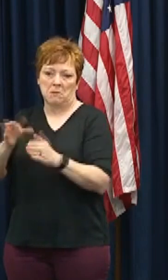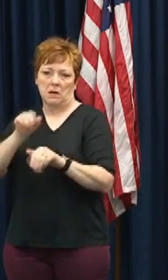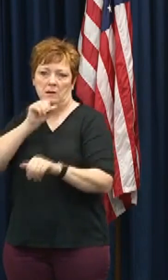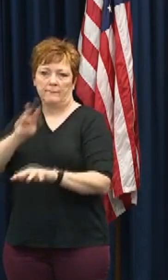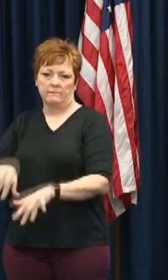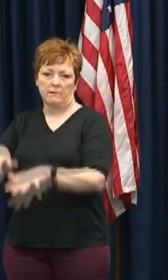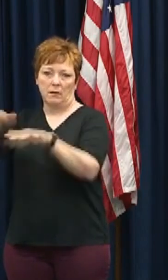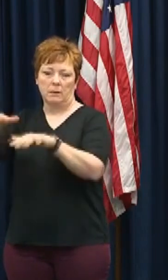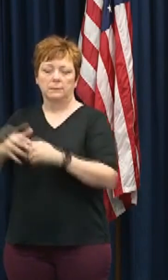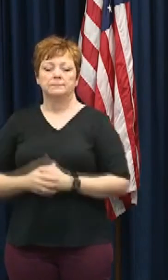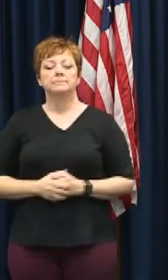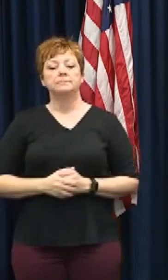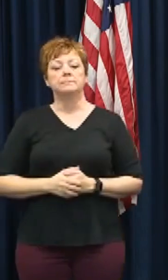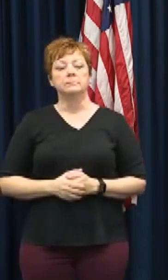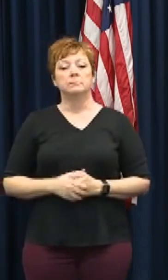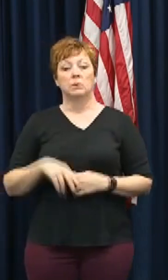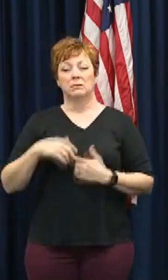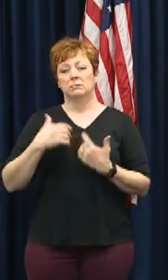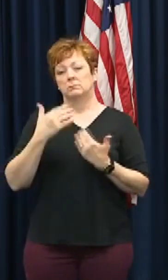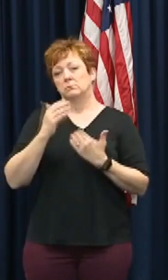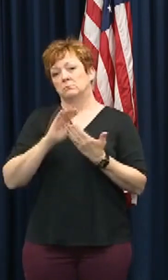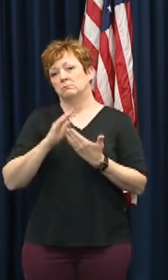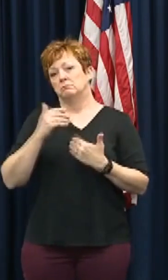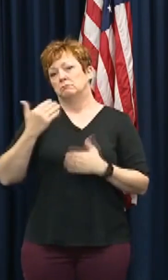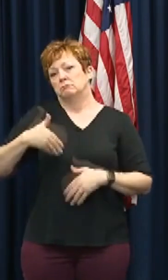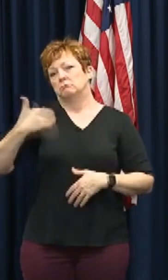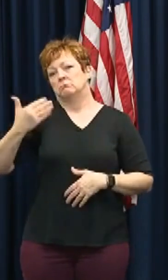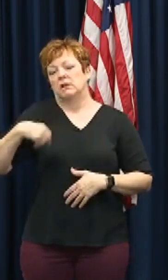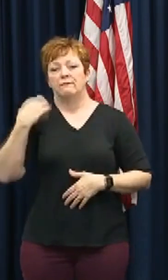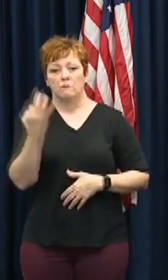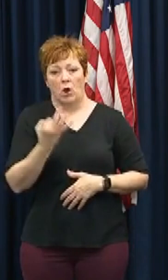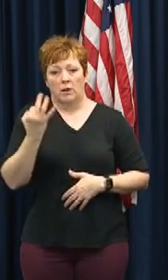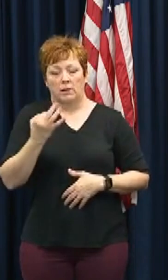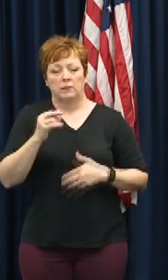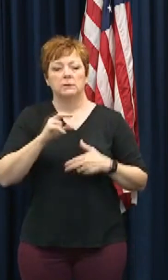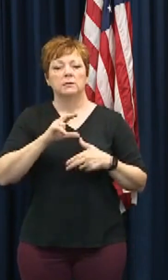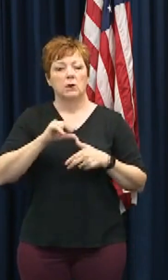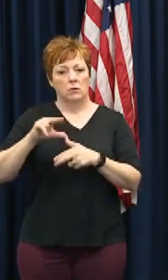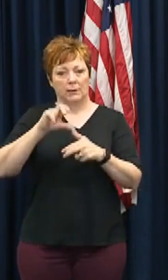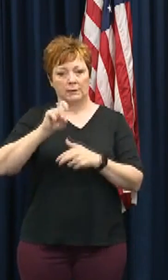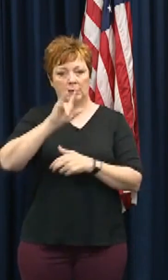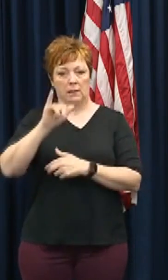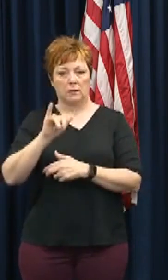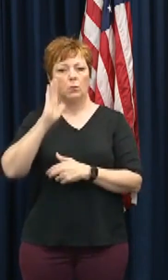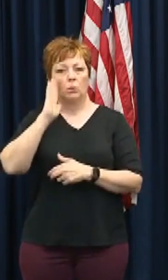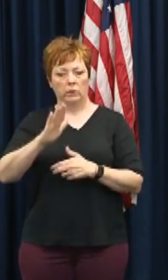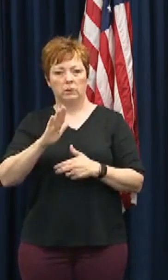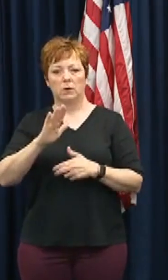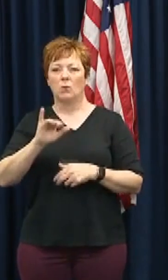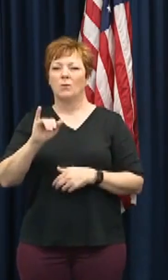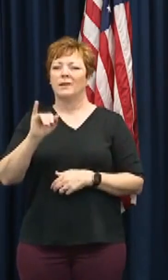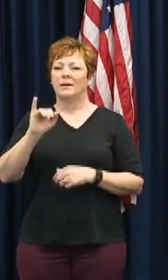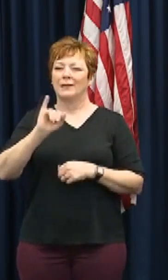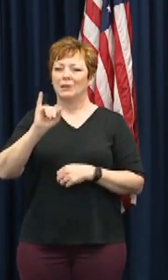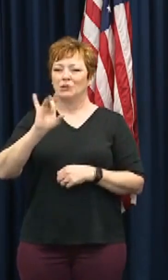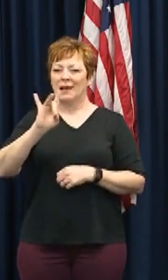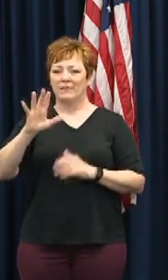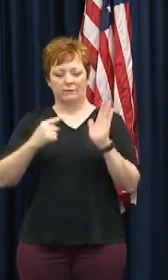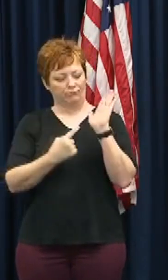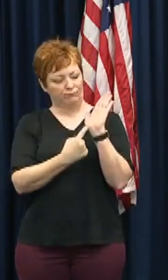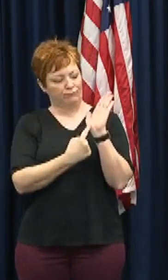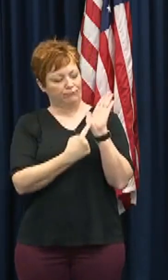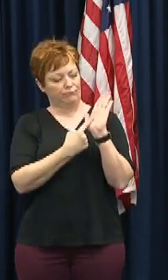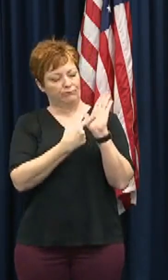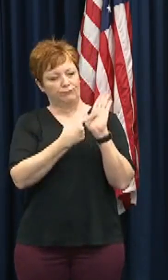week. As we move into Friday, Sally is going to progress, go up I-85. She's going to take that right-hand turn and head